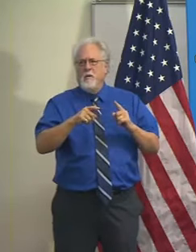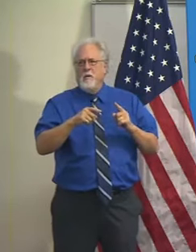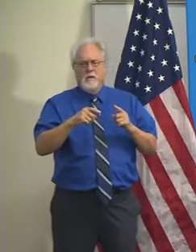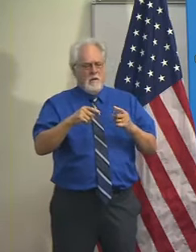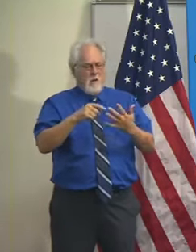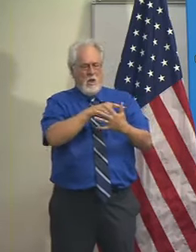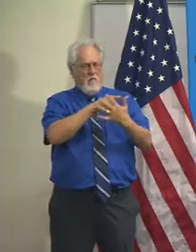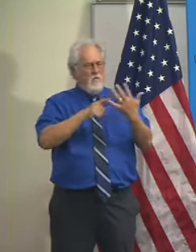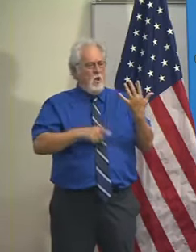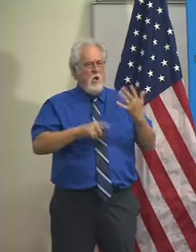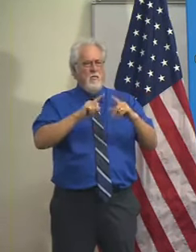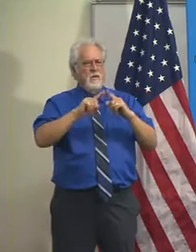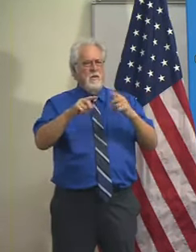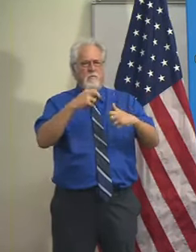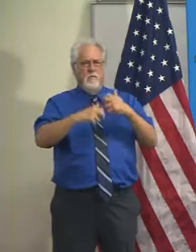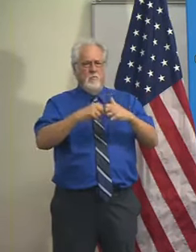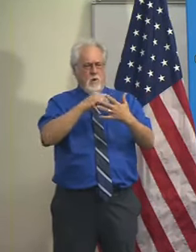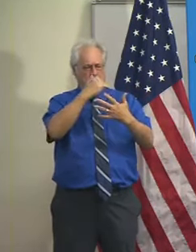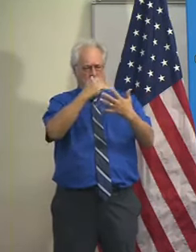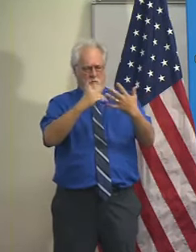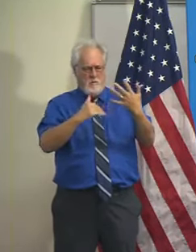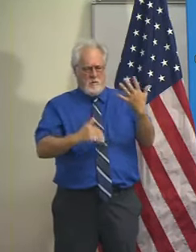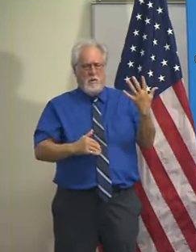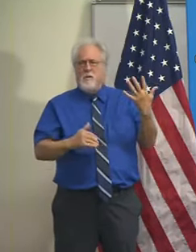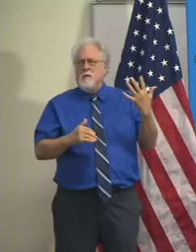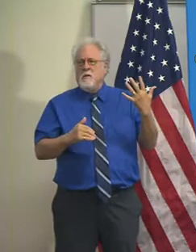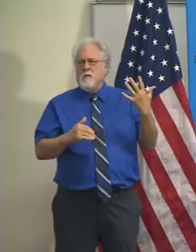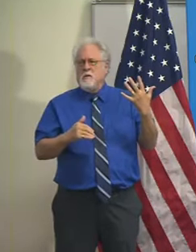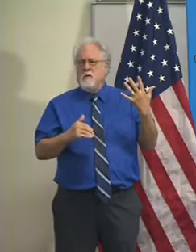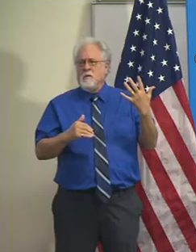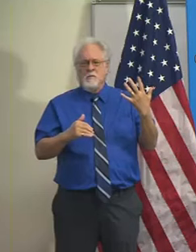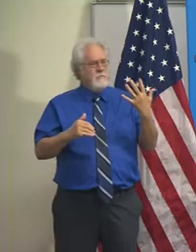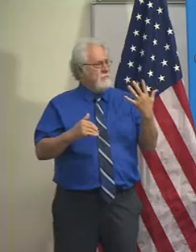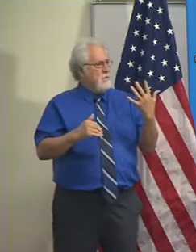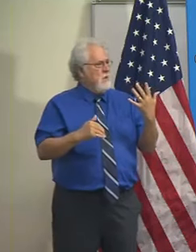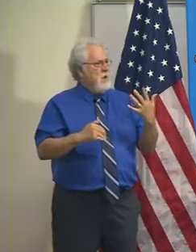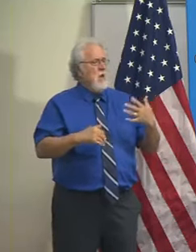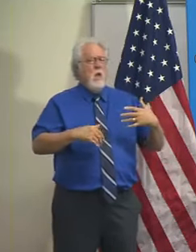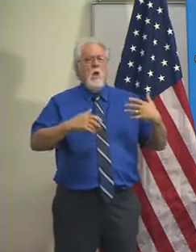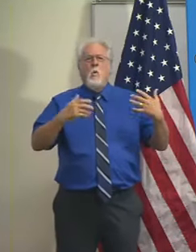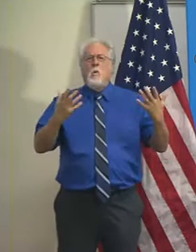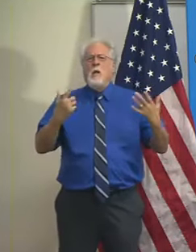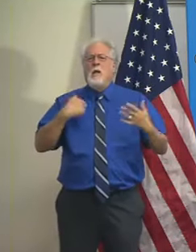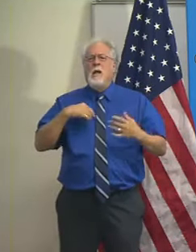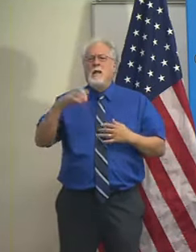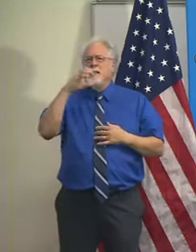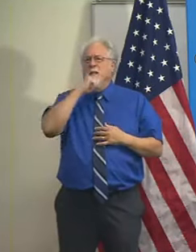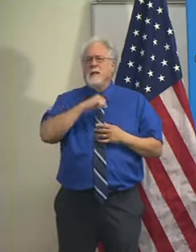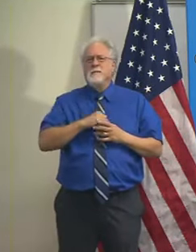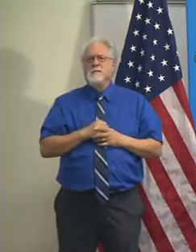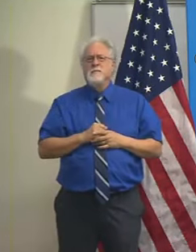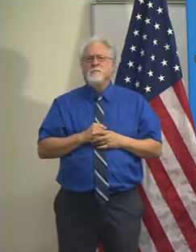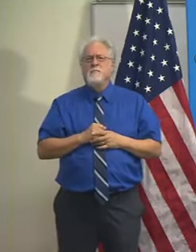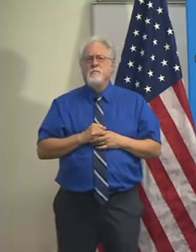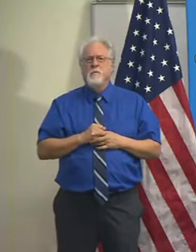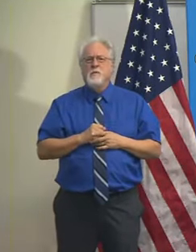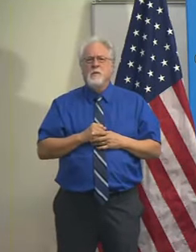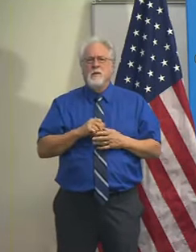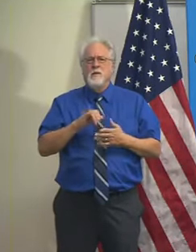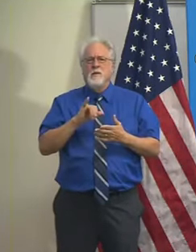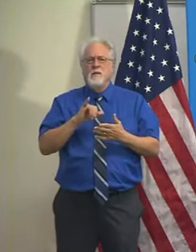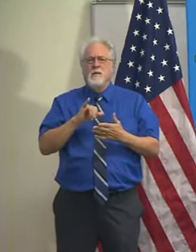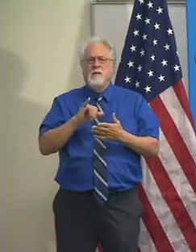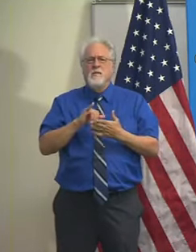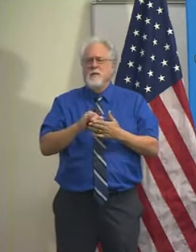a part of components. Yeah. Well, I guess that's just really kind of hard